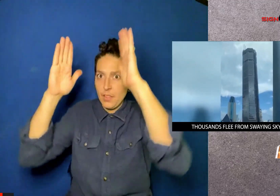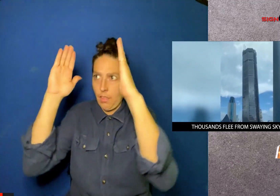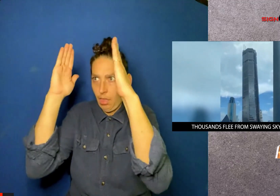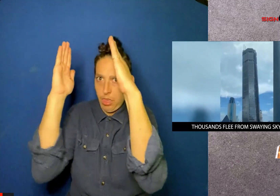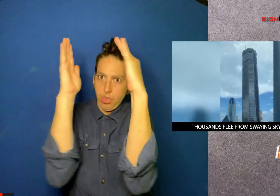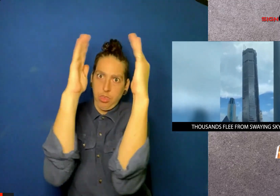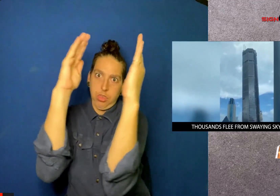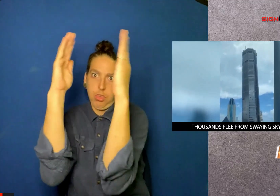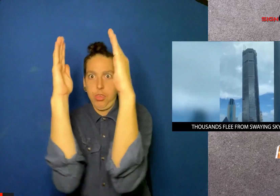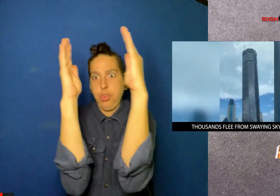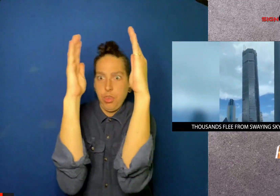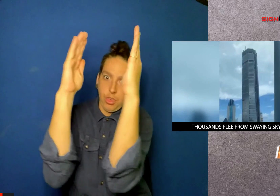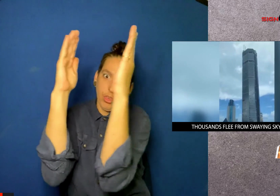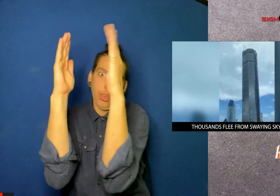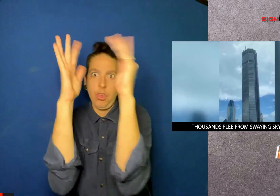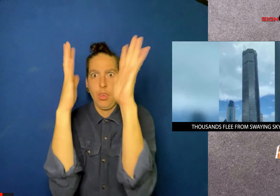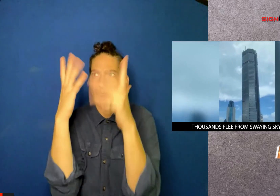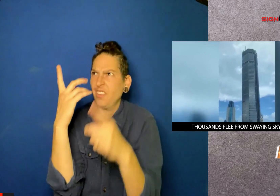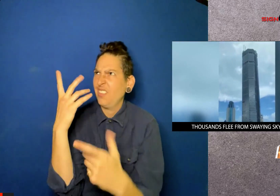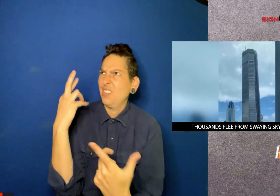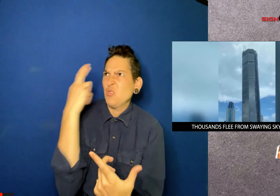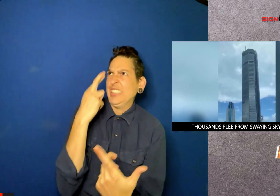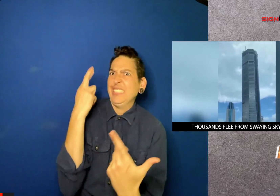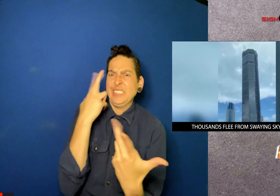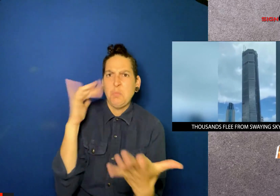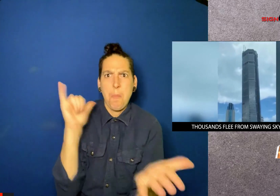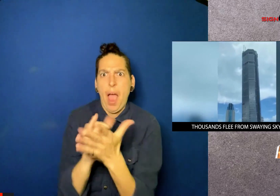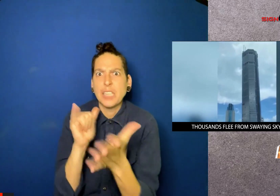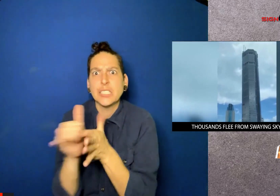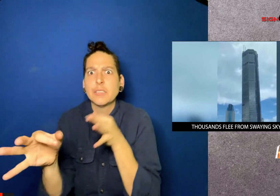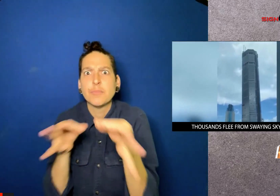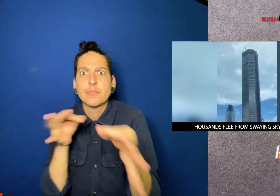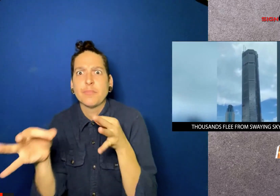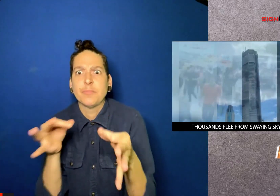skyscraper reportedly started to wobble for unexplained reasons.